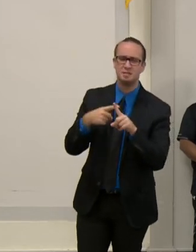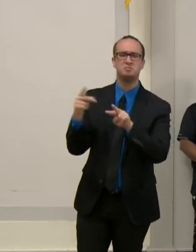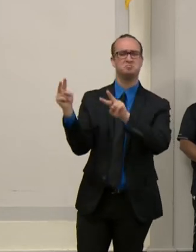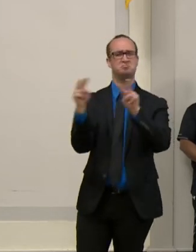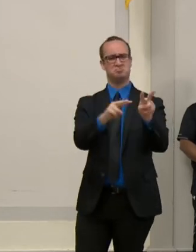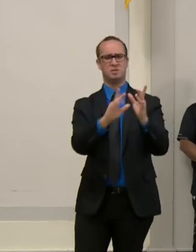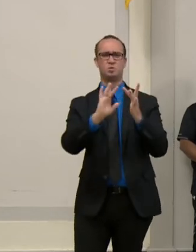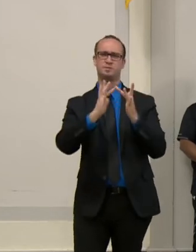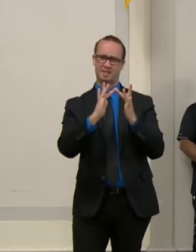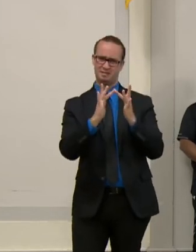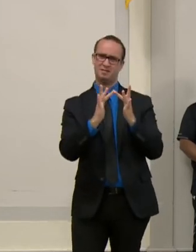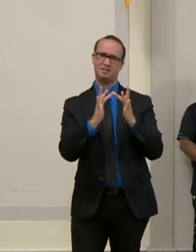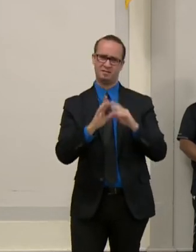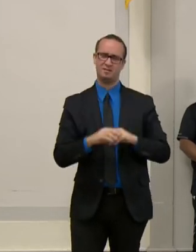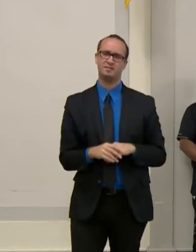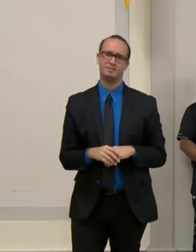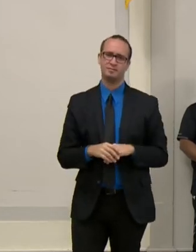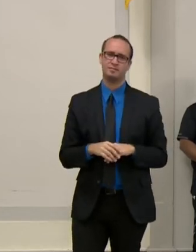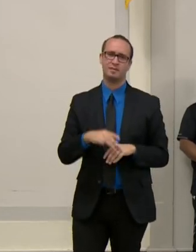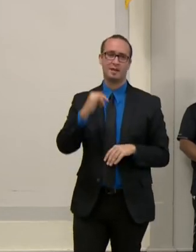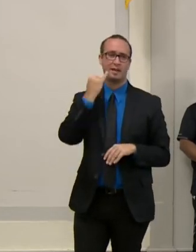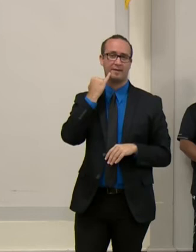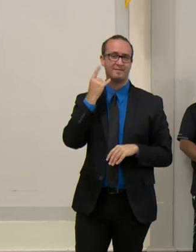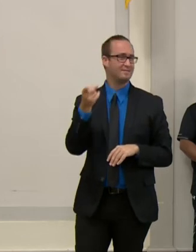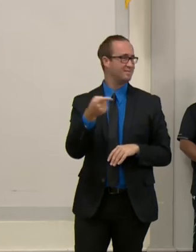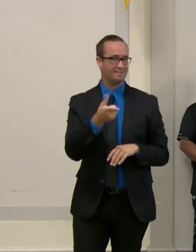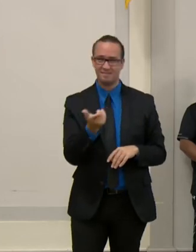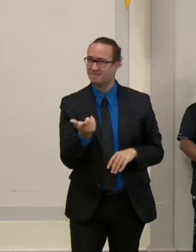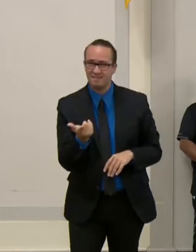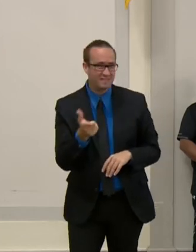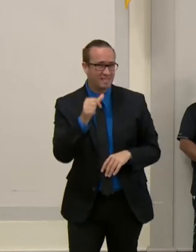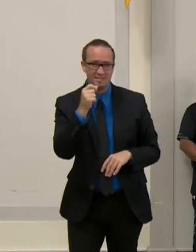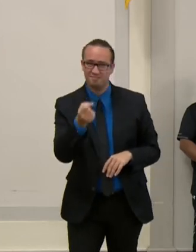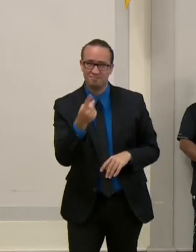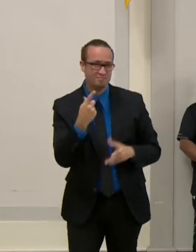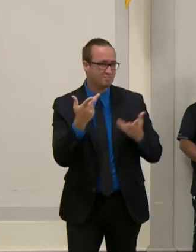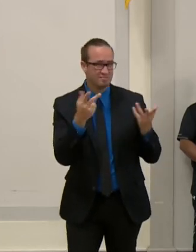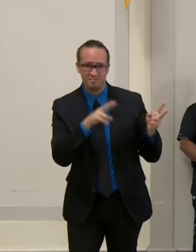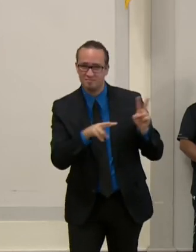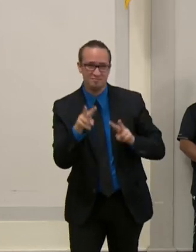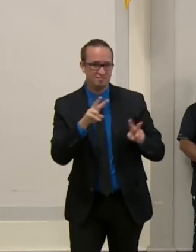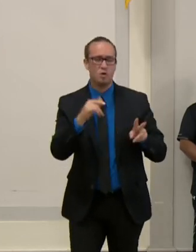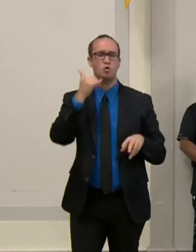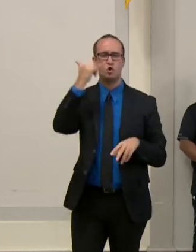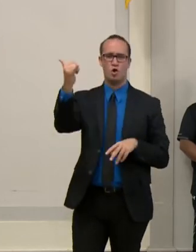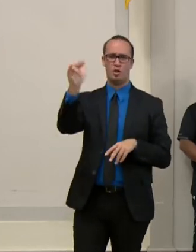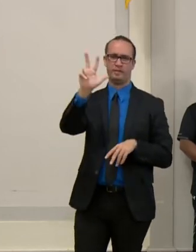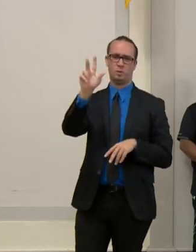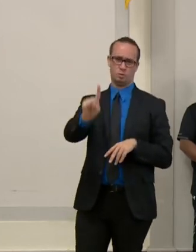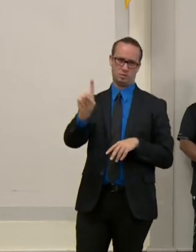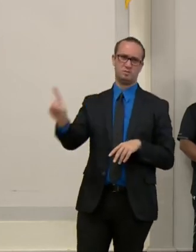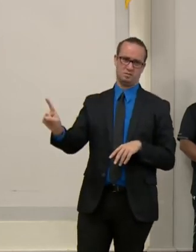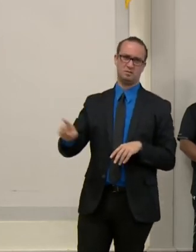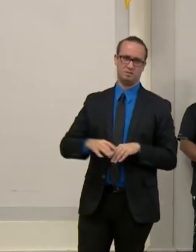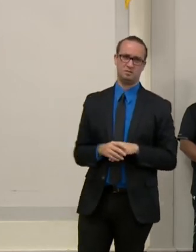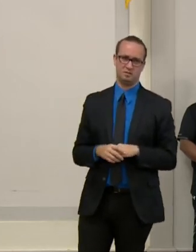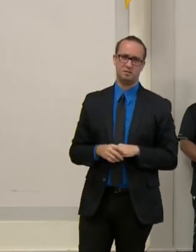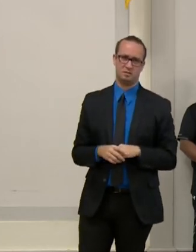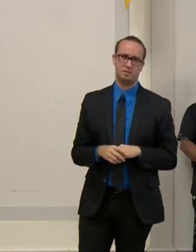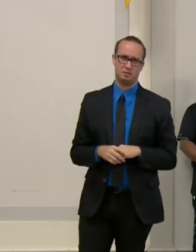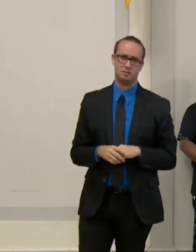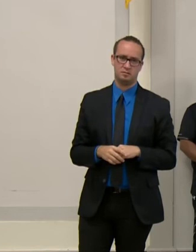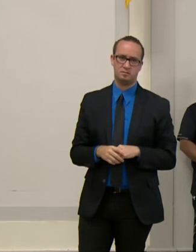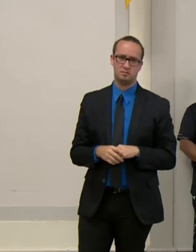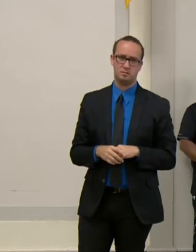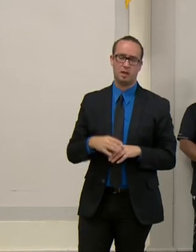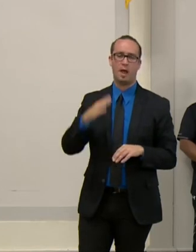work, create your 311 service request. We're all looking at the service request. It is it is a daunting task to deal with so